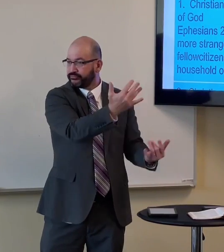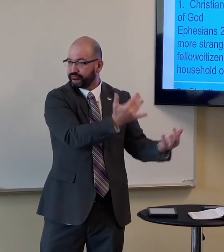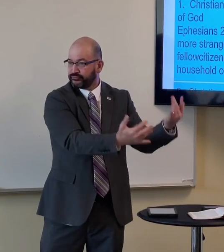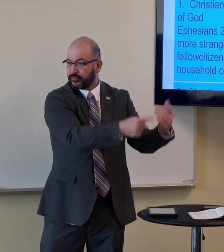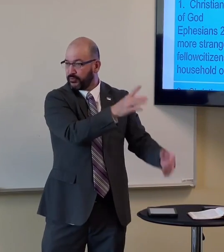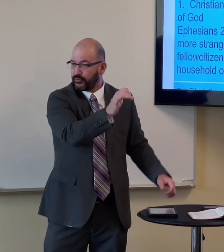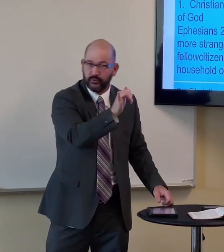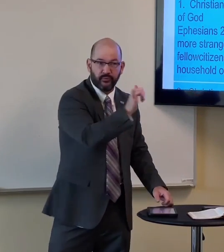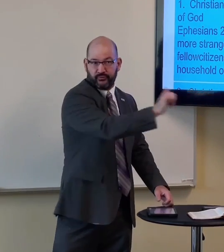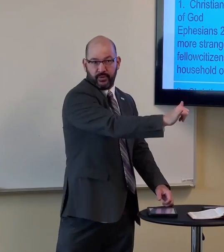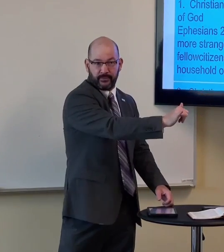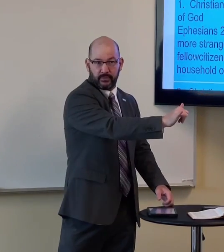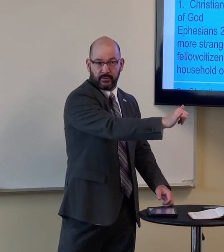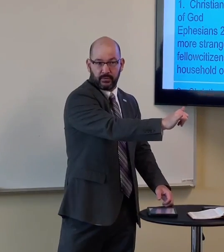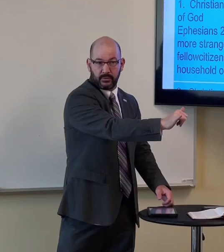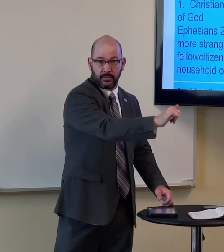and throw in the lake of fire forever